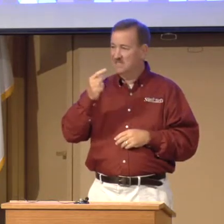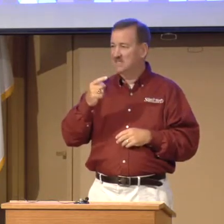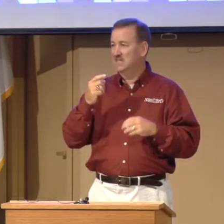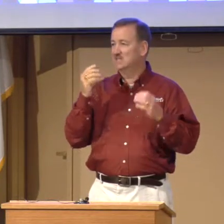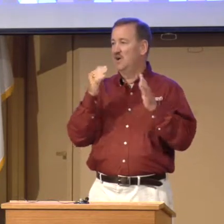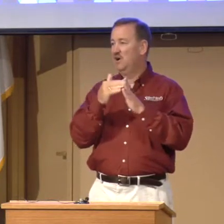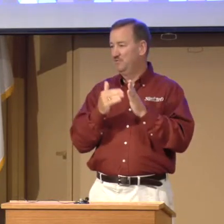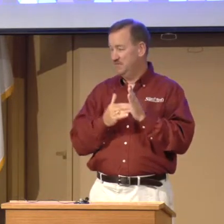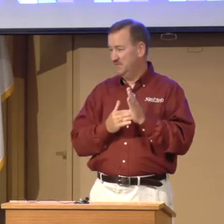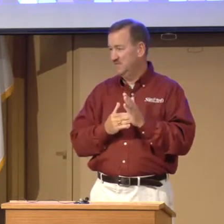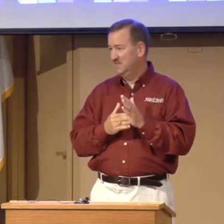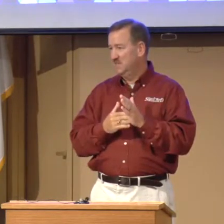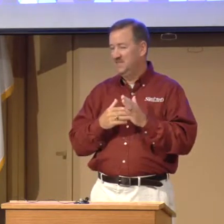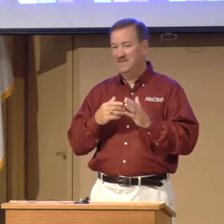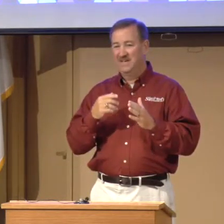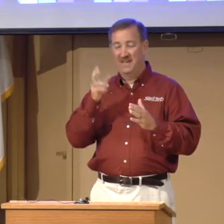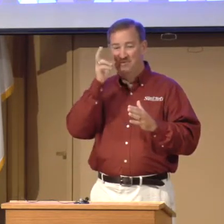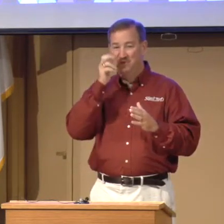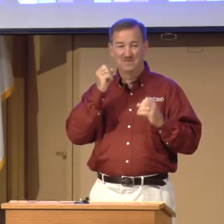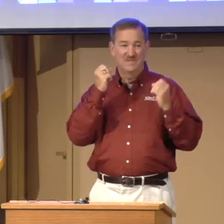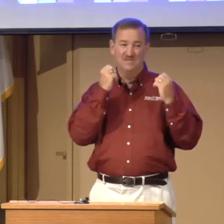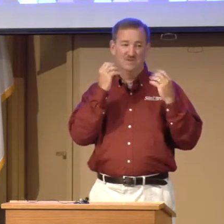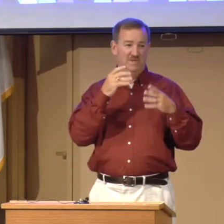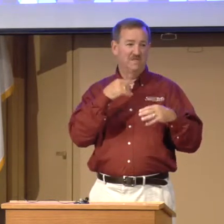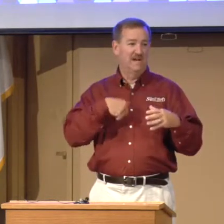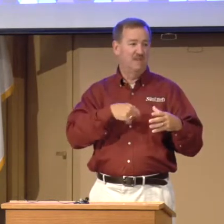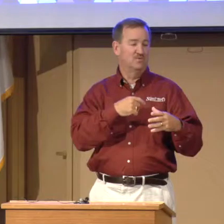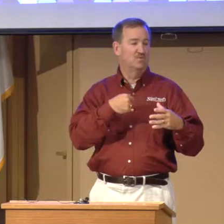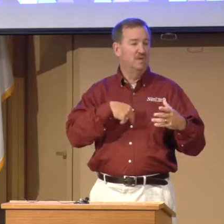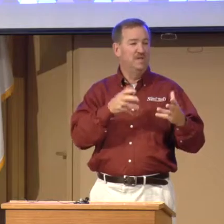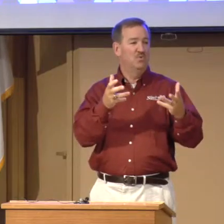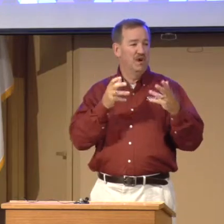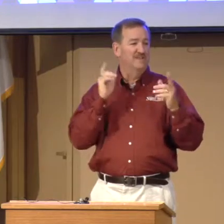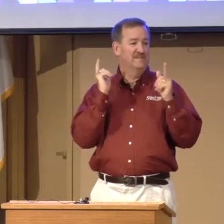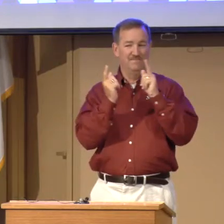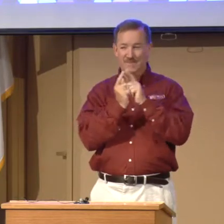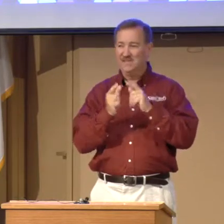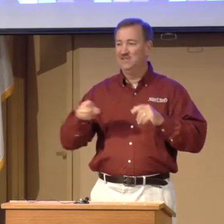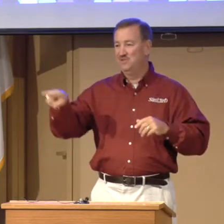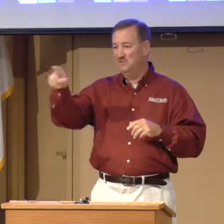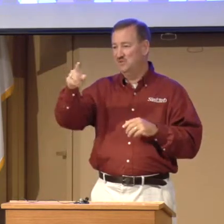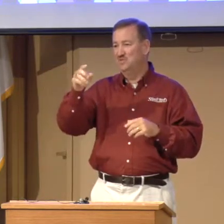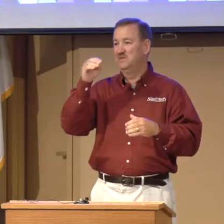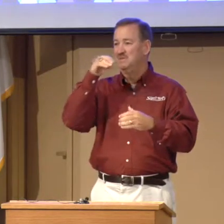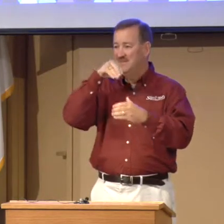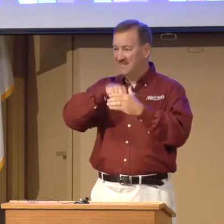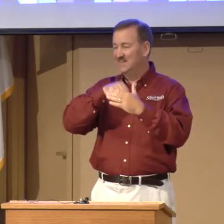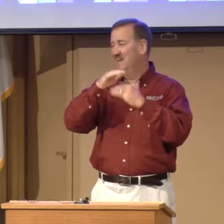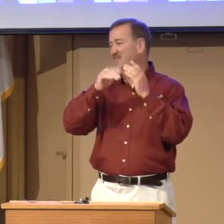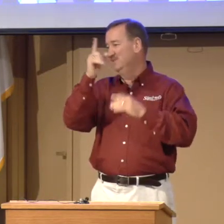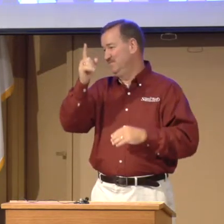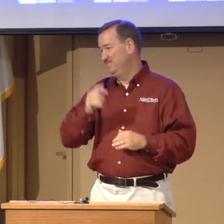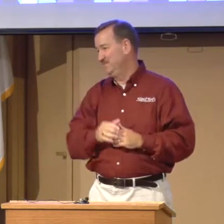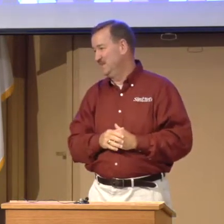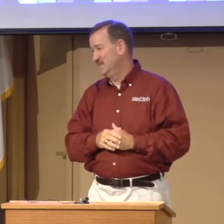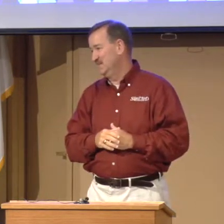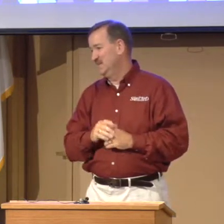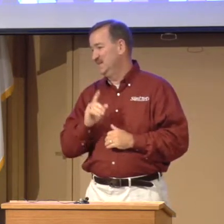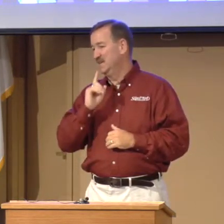he says often, and I've heard him say it so many times, we want to meet you in heaven. And